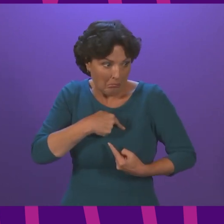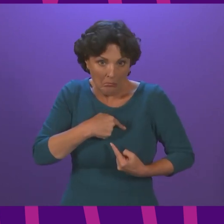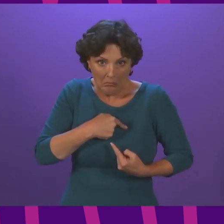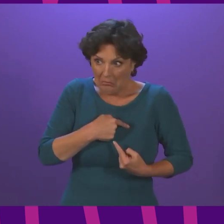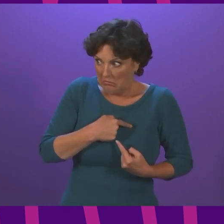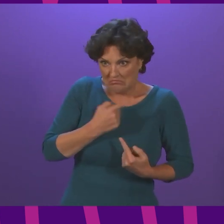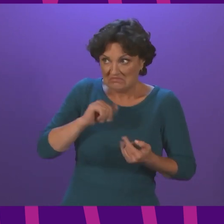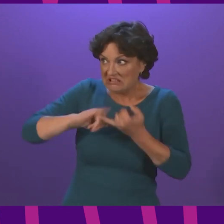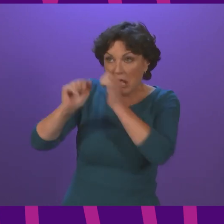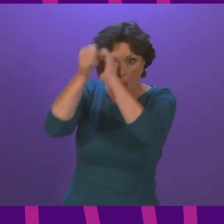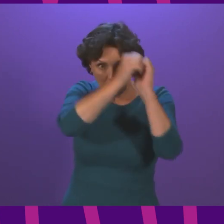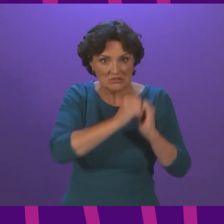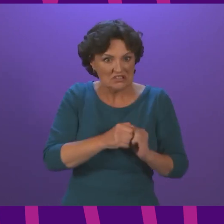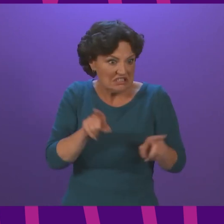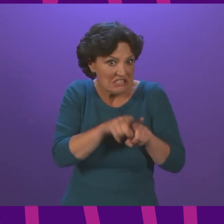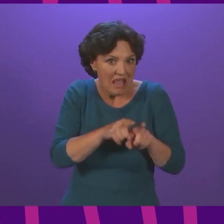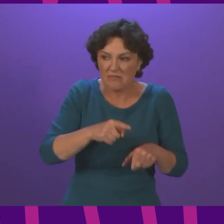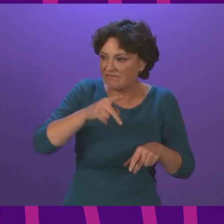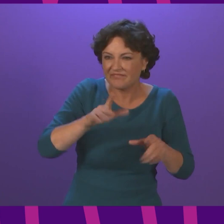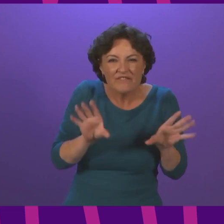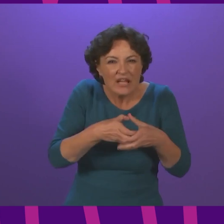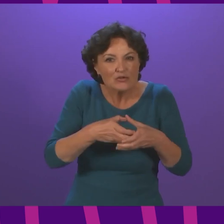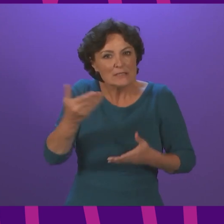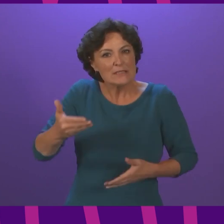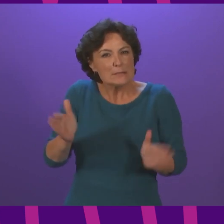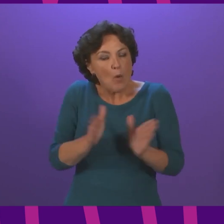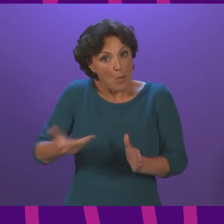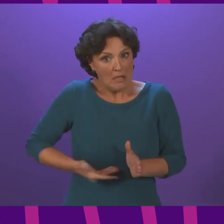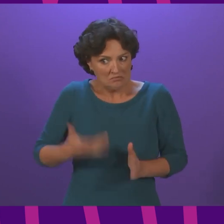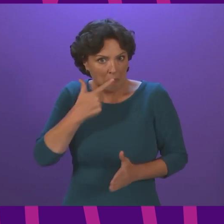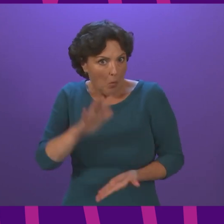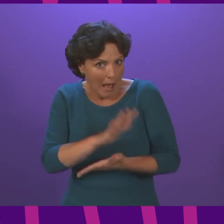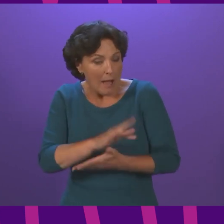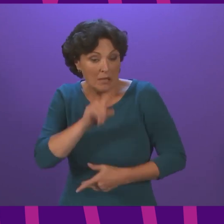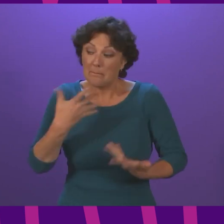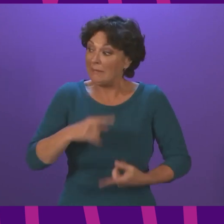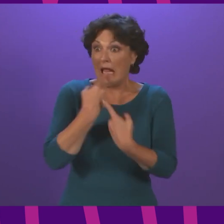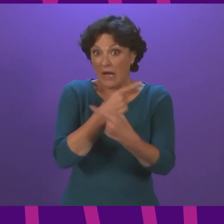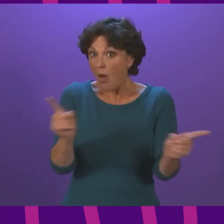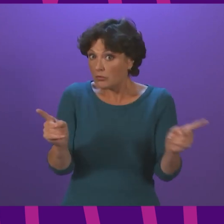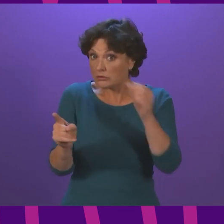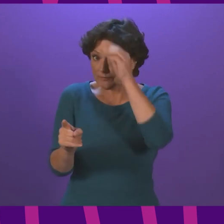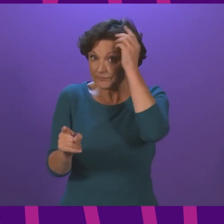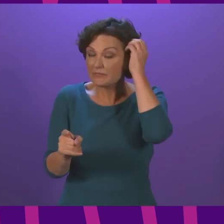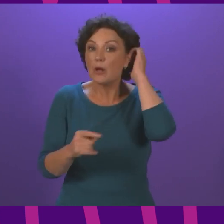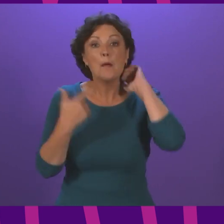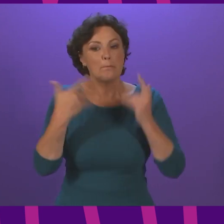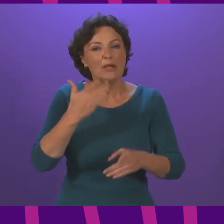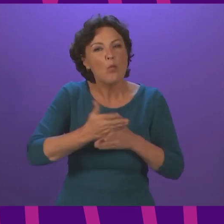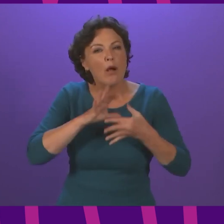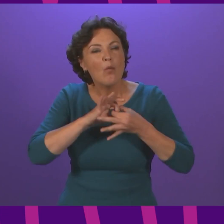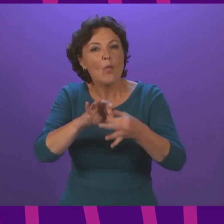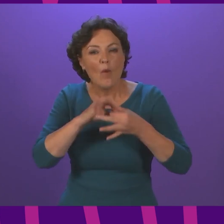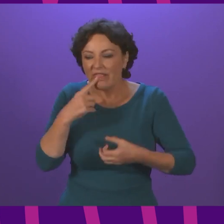number of stakeholders including the Federation of Small Businesses. Since making that announcement as I indicated we would we have been working with delivery partners